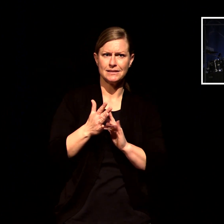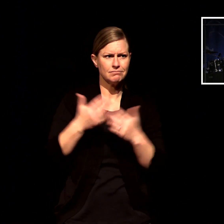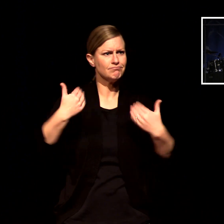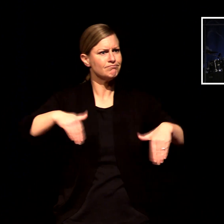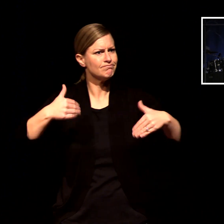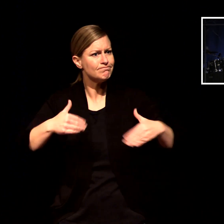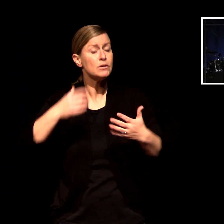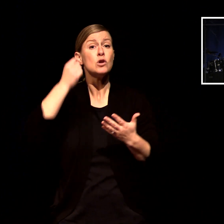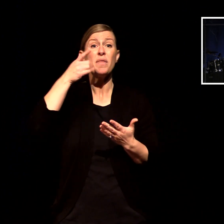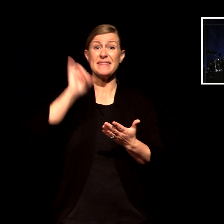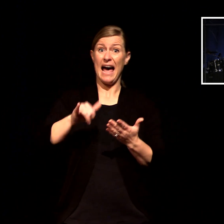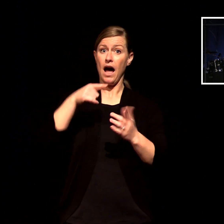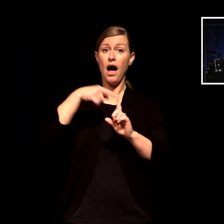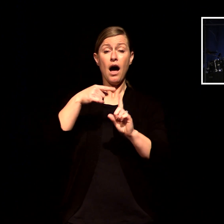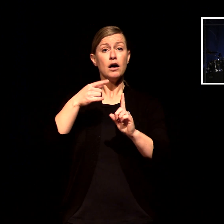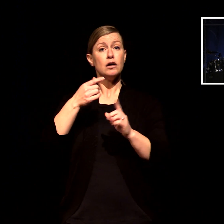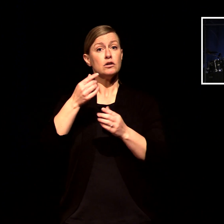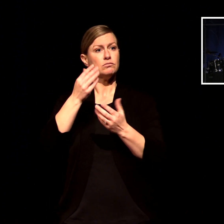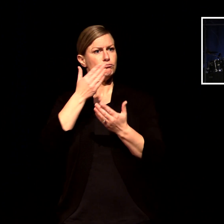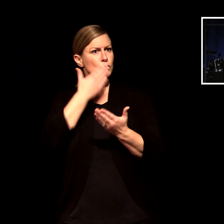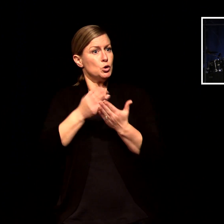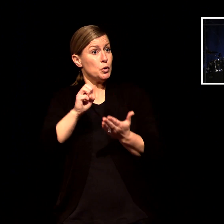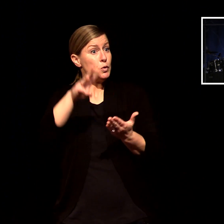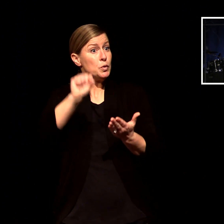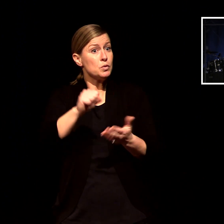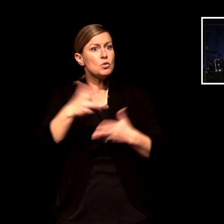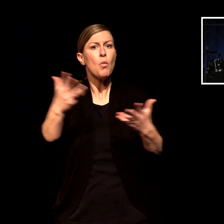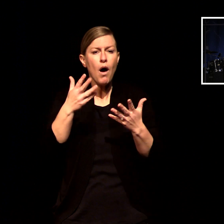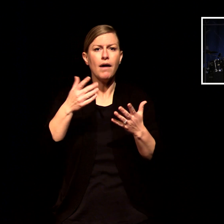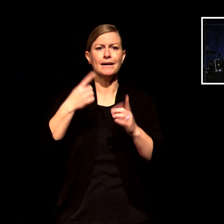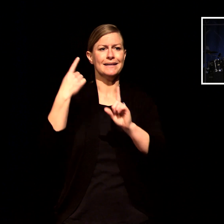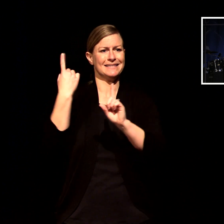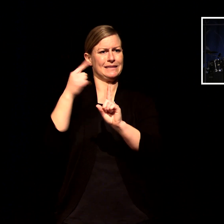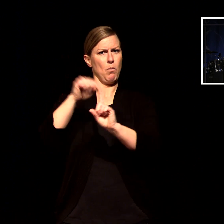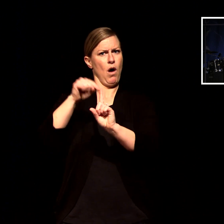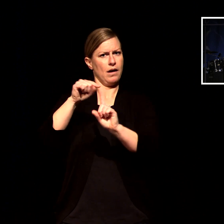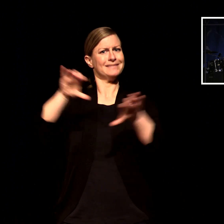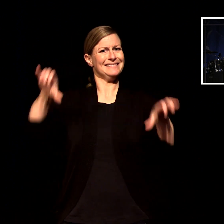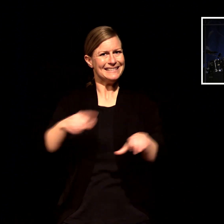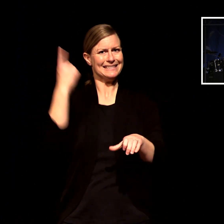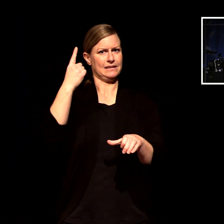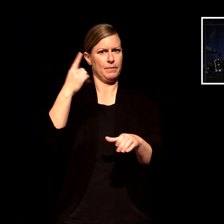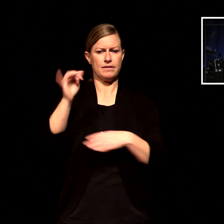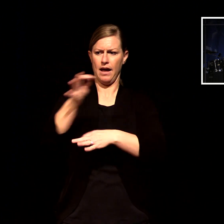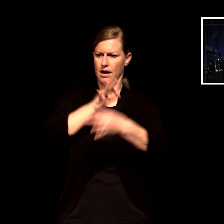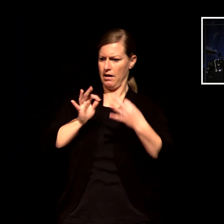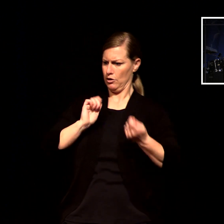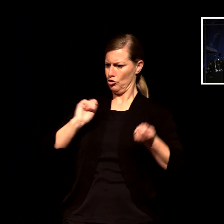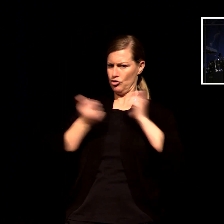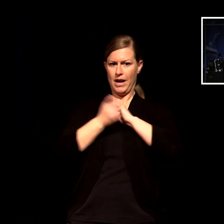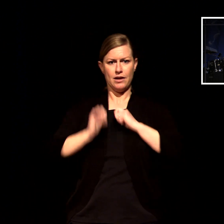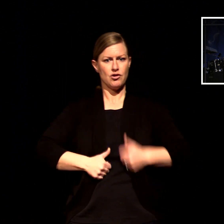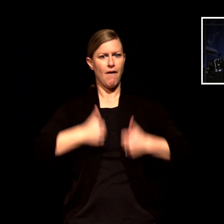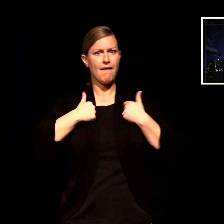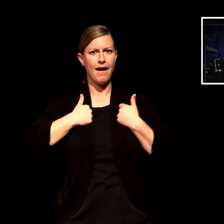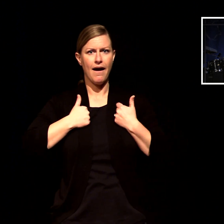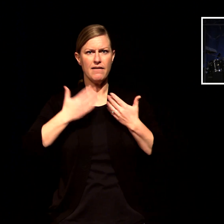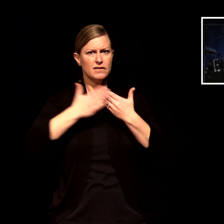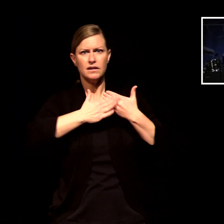event that changes our status forever and it's a gospel of freedom we don't have to earn our way to god we don't have to